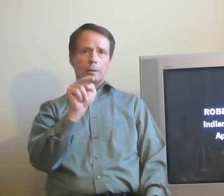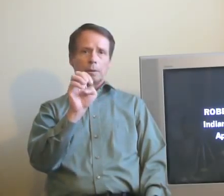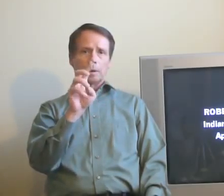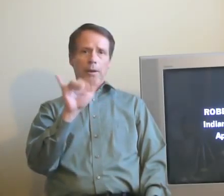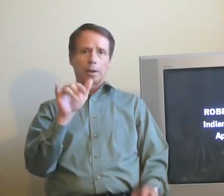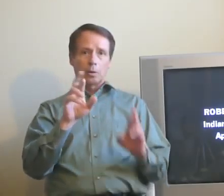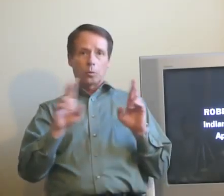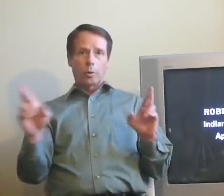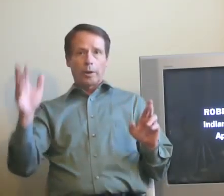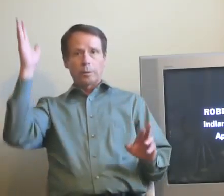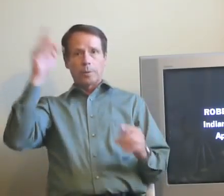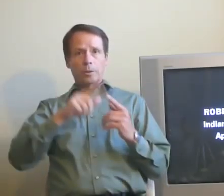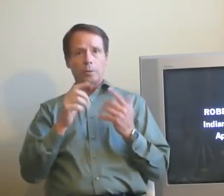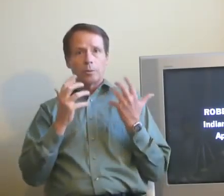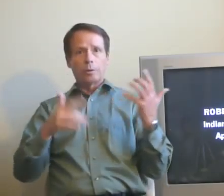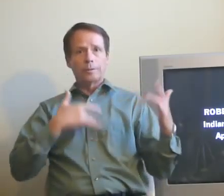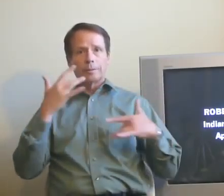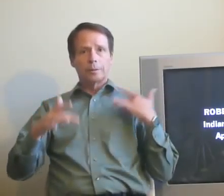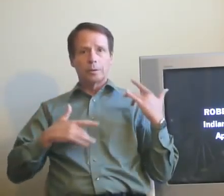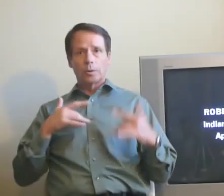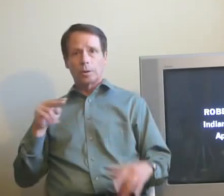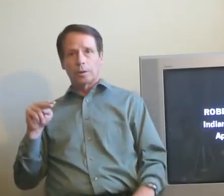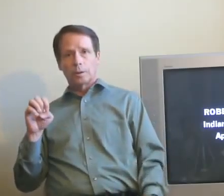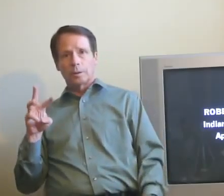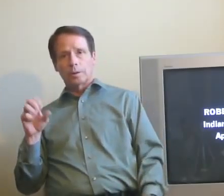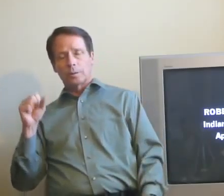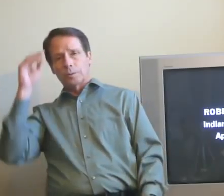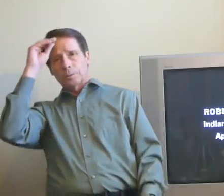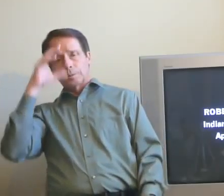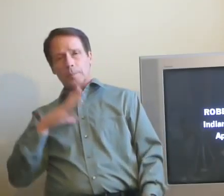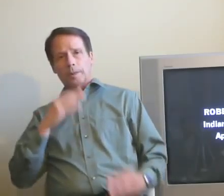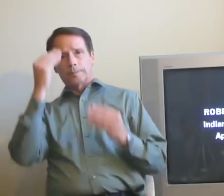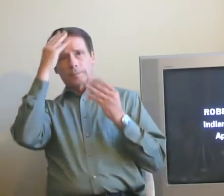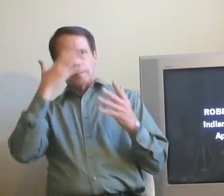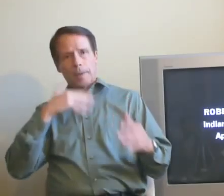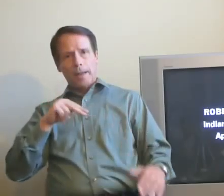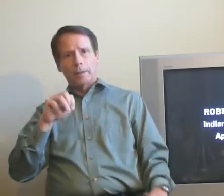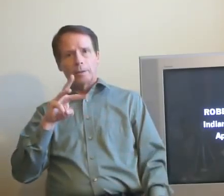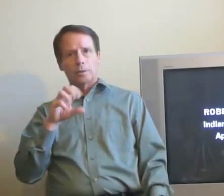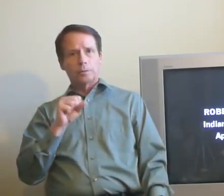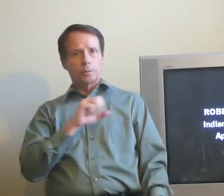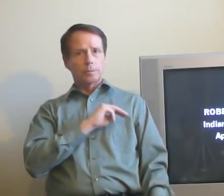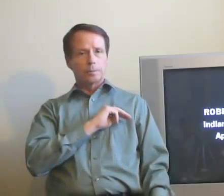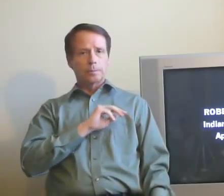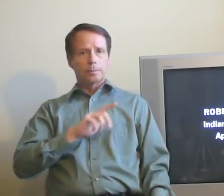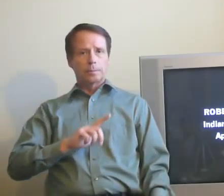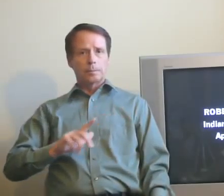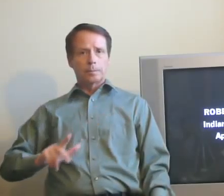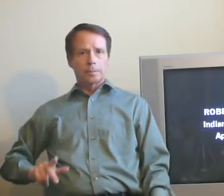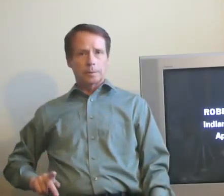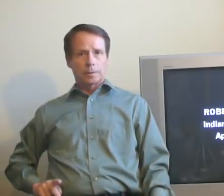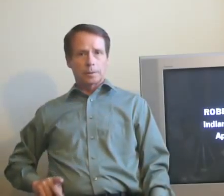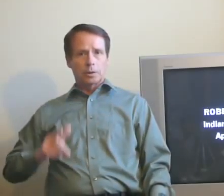crowd when a reporter brought him the devastating news. Martin Luther King had been shot and killed in Memphis.